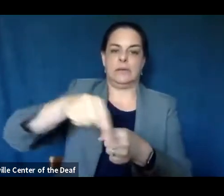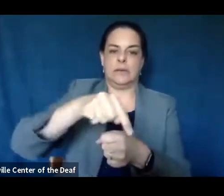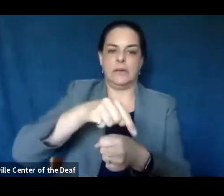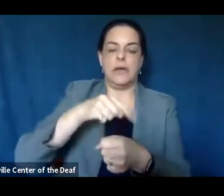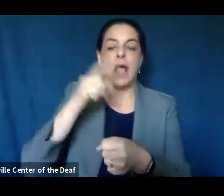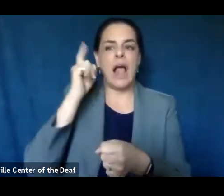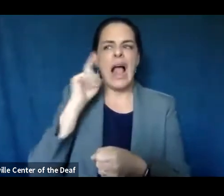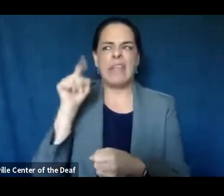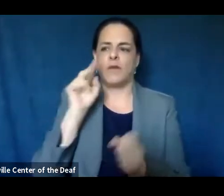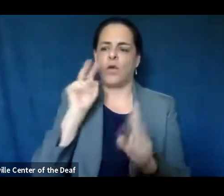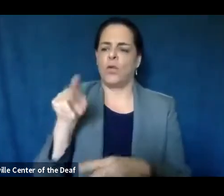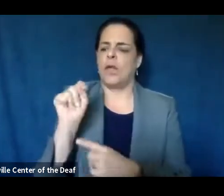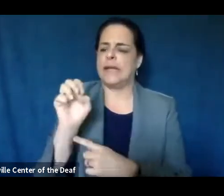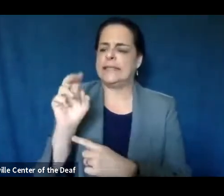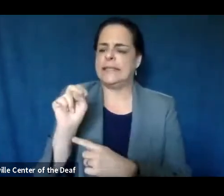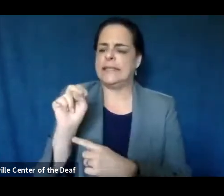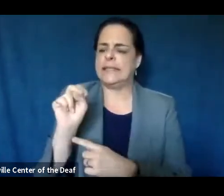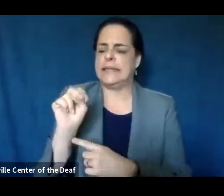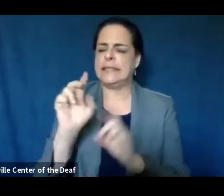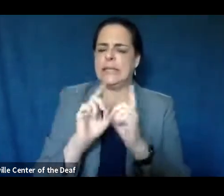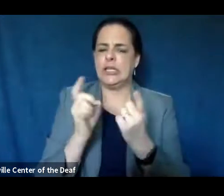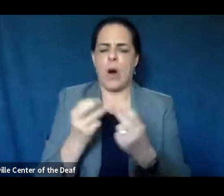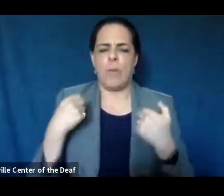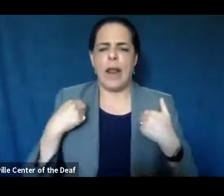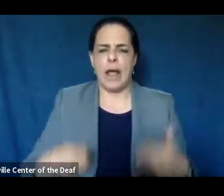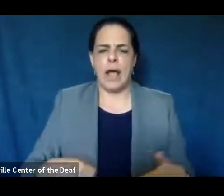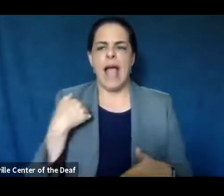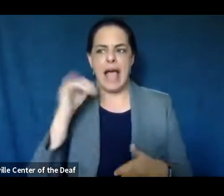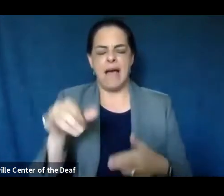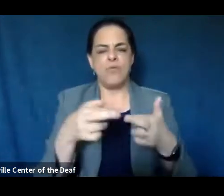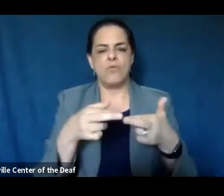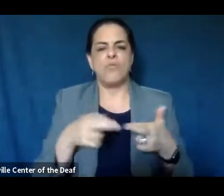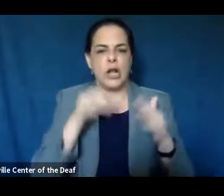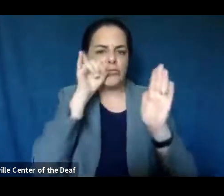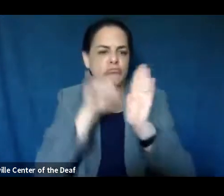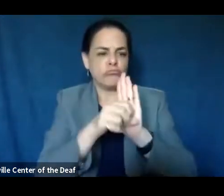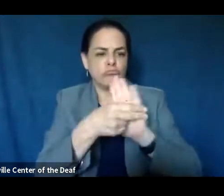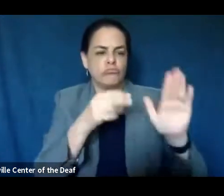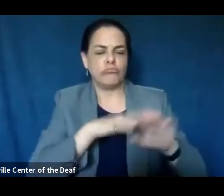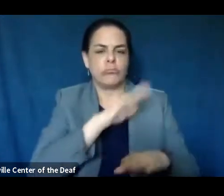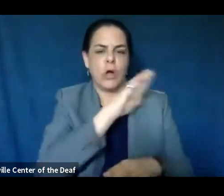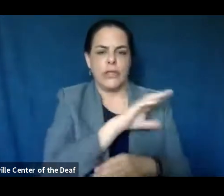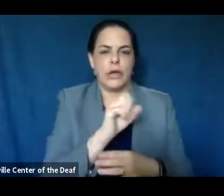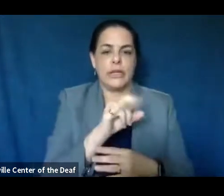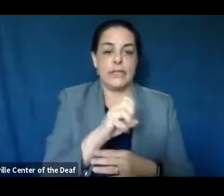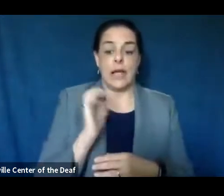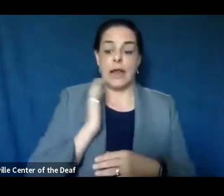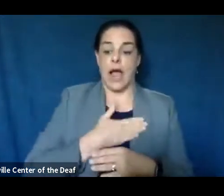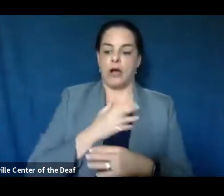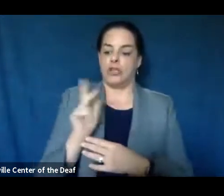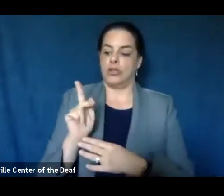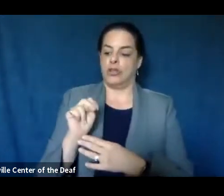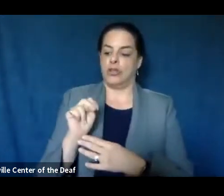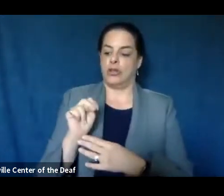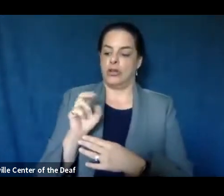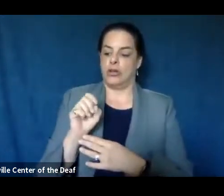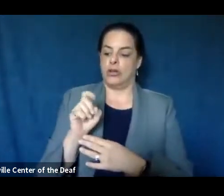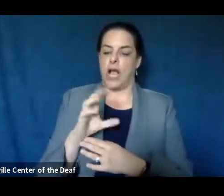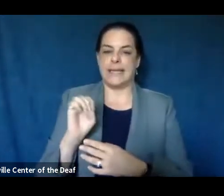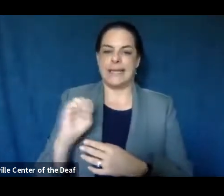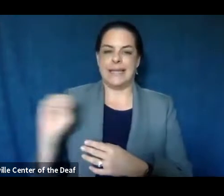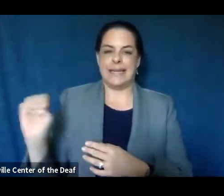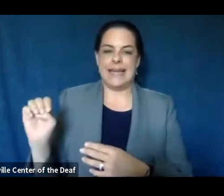Tennessee Department of Health has the public health regions identified on their website and ours would be the Knox and East regions counties.